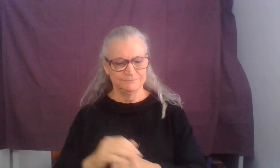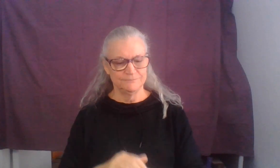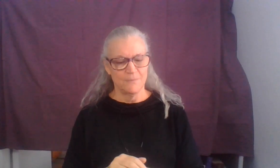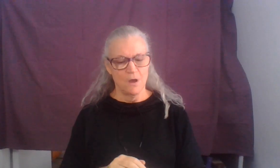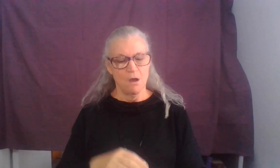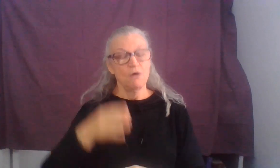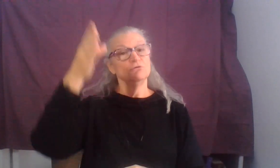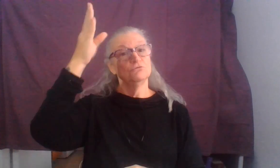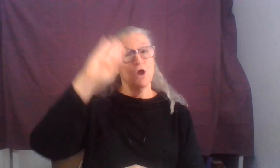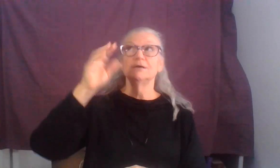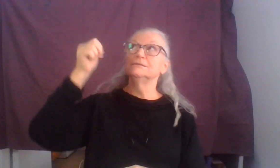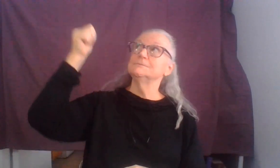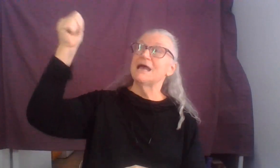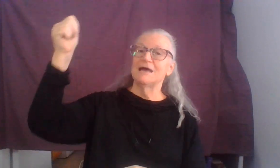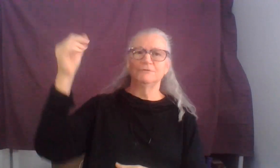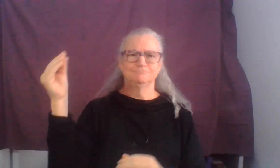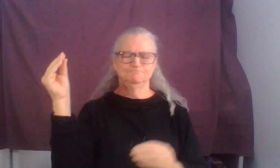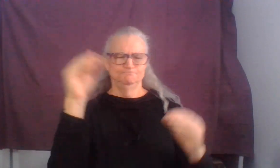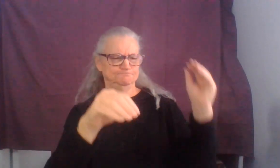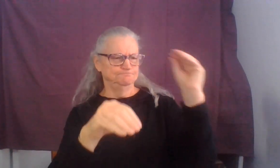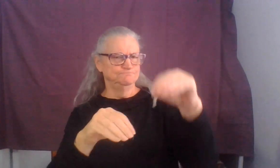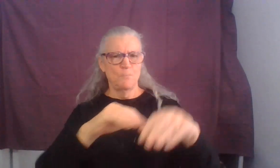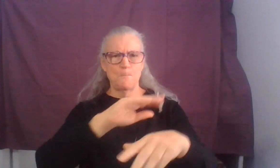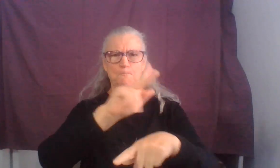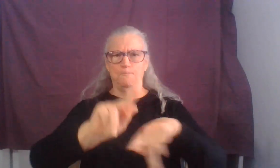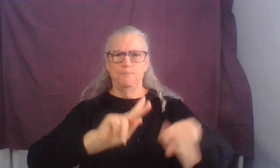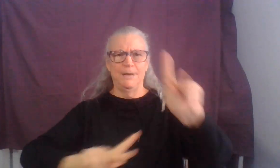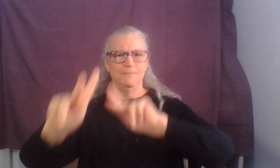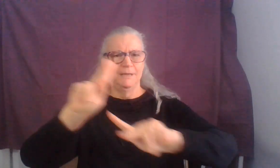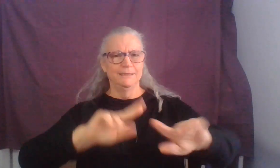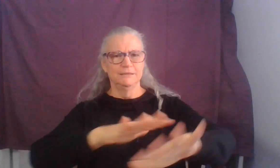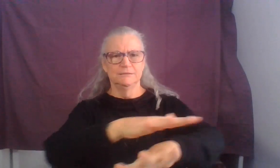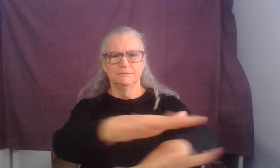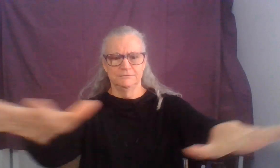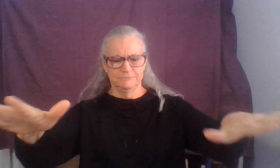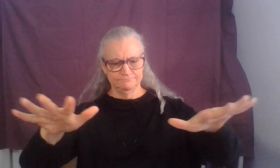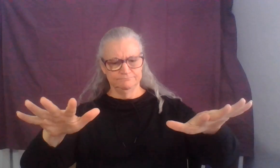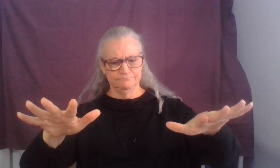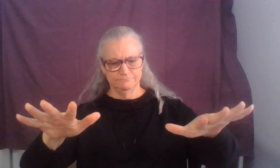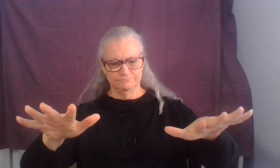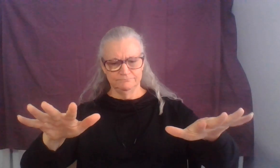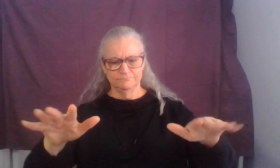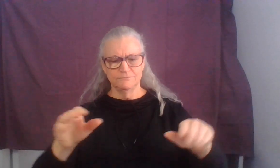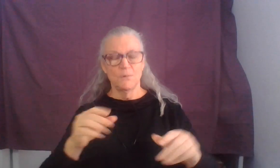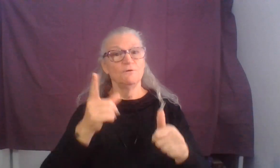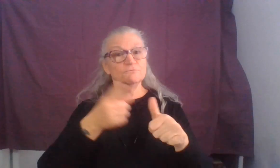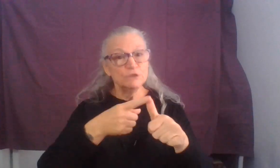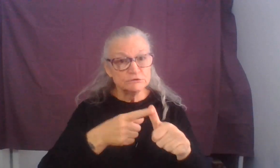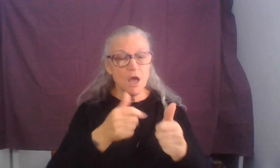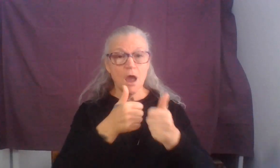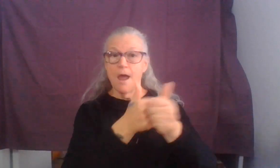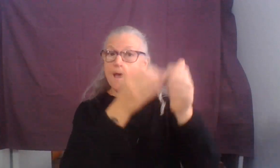Some people God has designated in the church to be first, apostles,